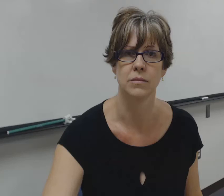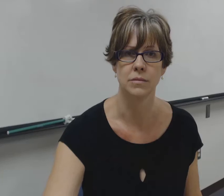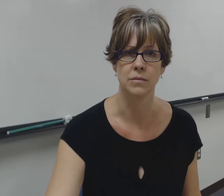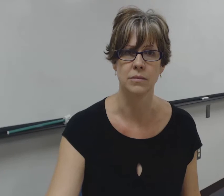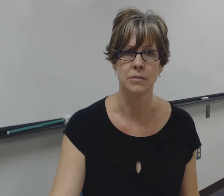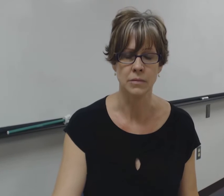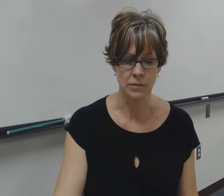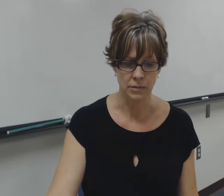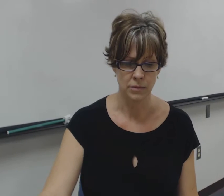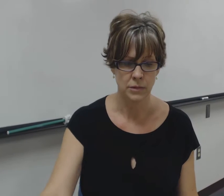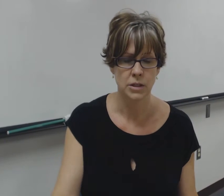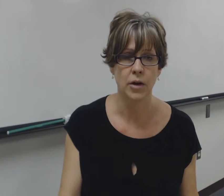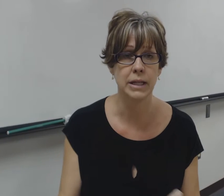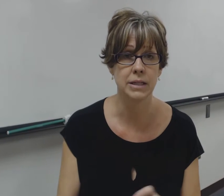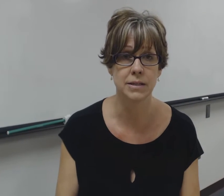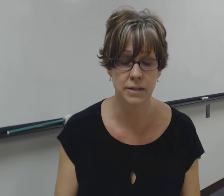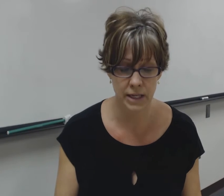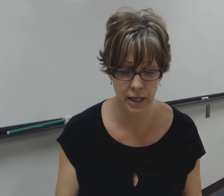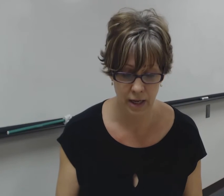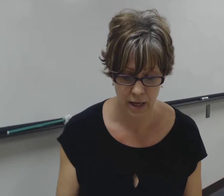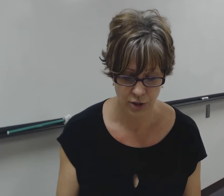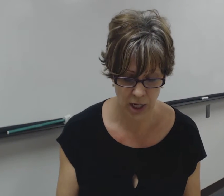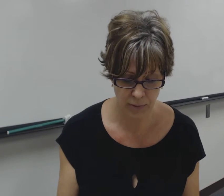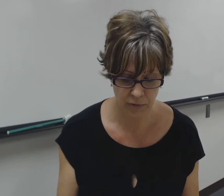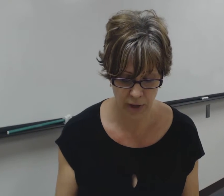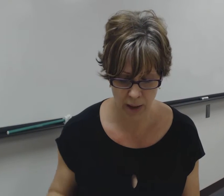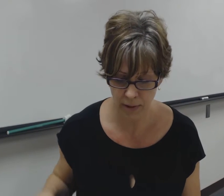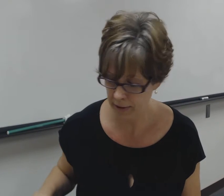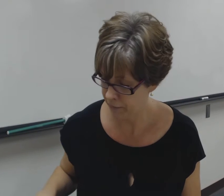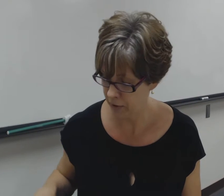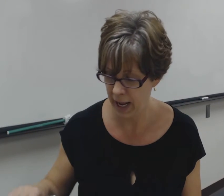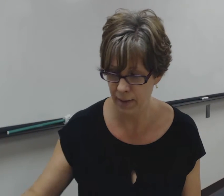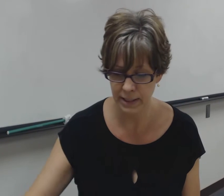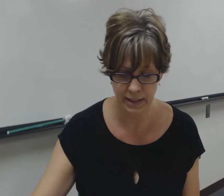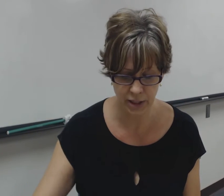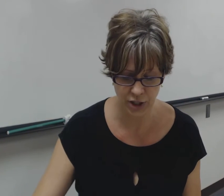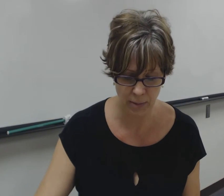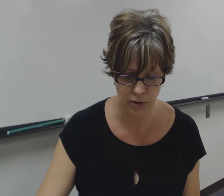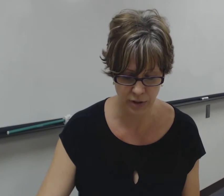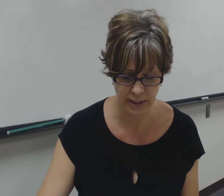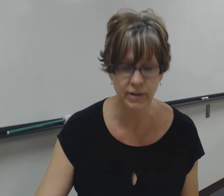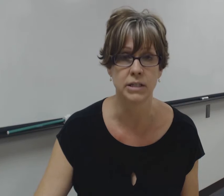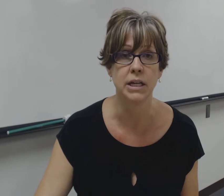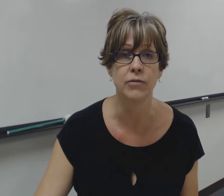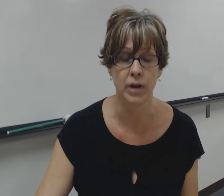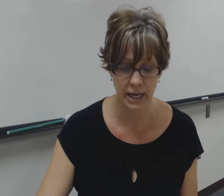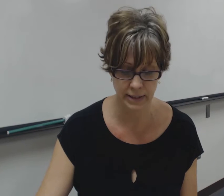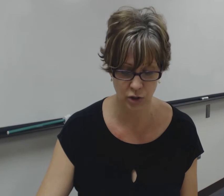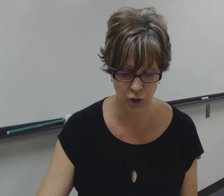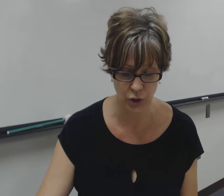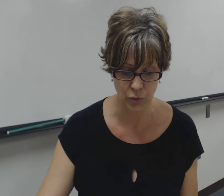all right this is the chapter vocabulary for ABC chapter 17 for ASL 2